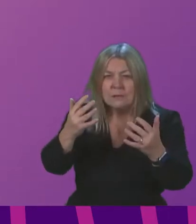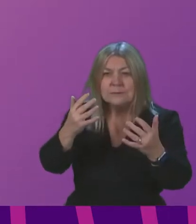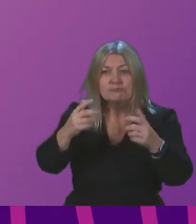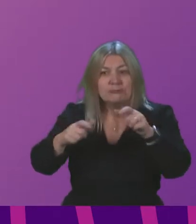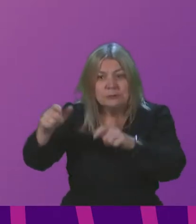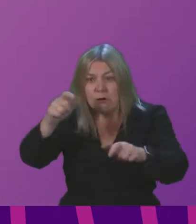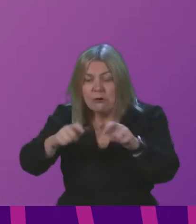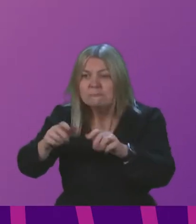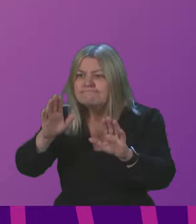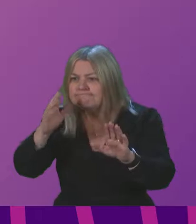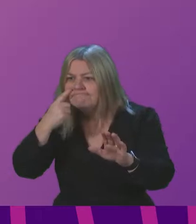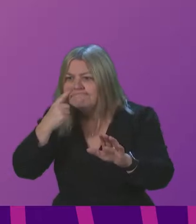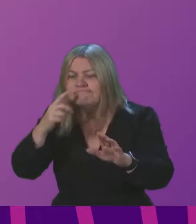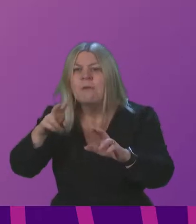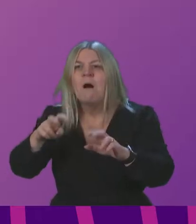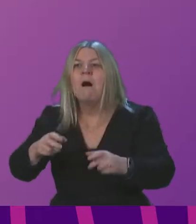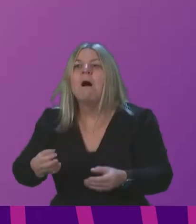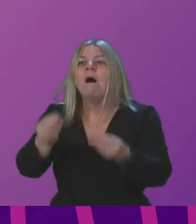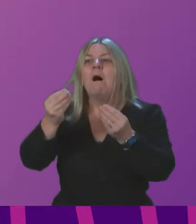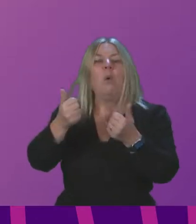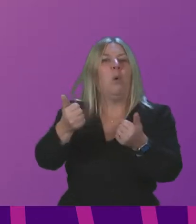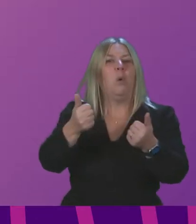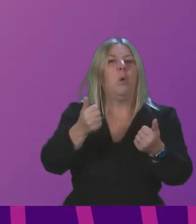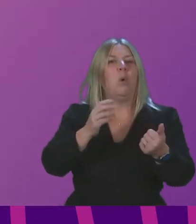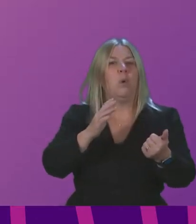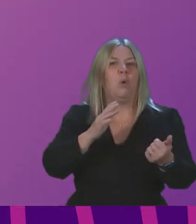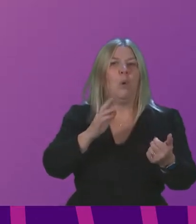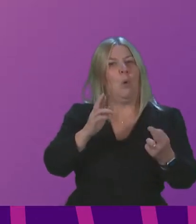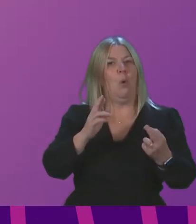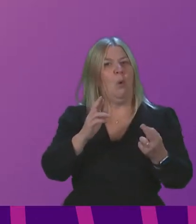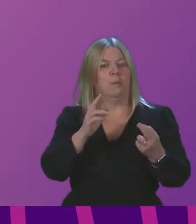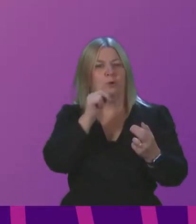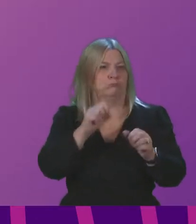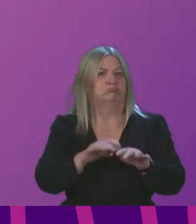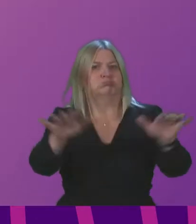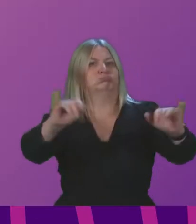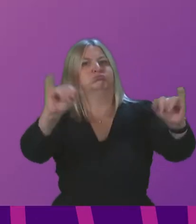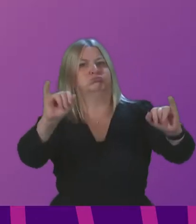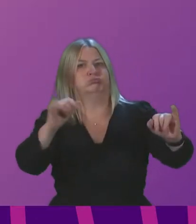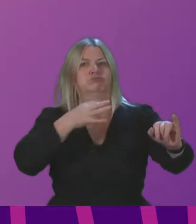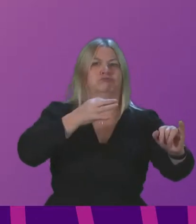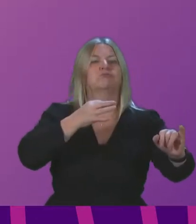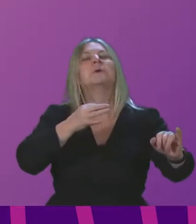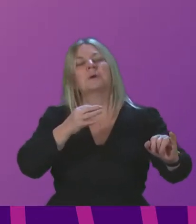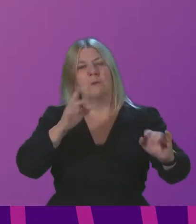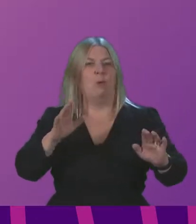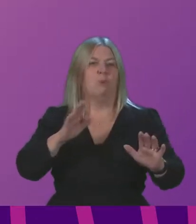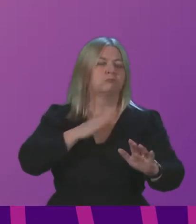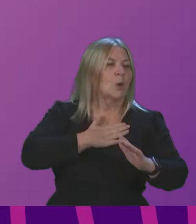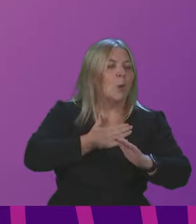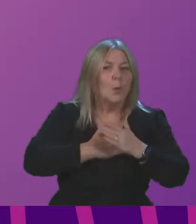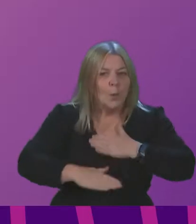strain come back in a more positive vein then perhaps some of the plans that we have been talking about today may be more